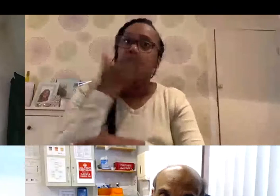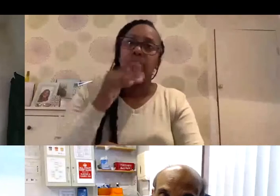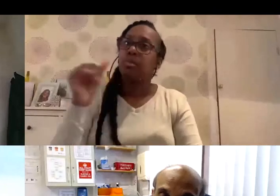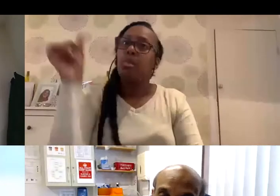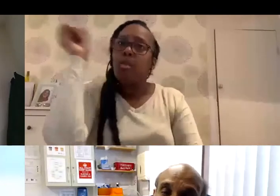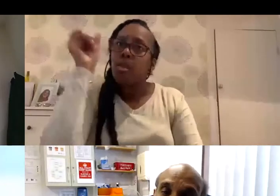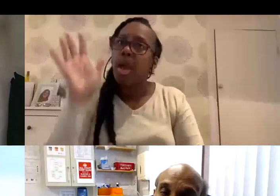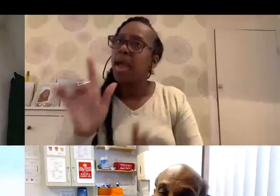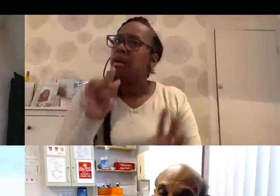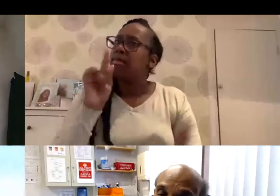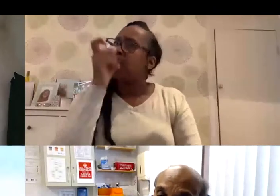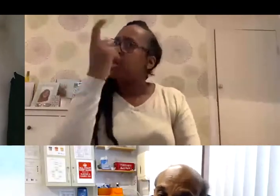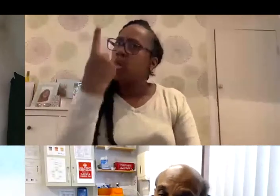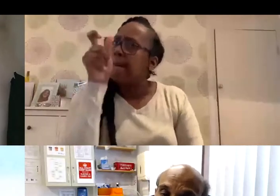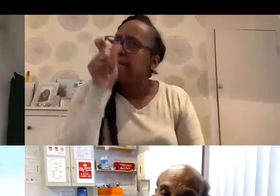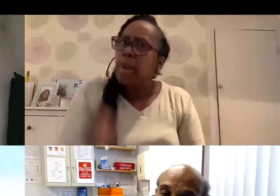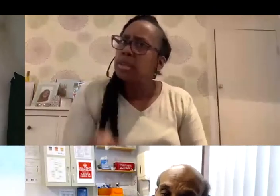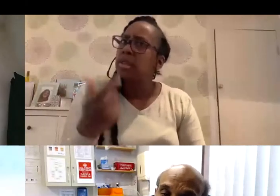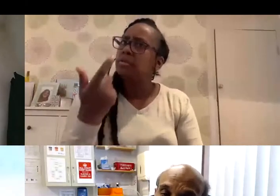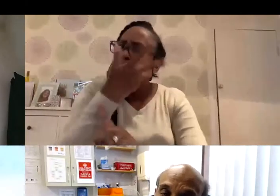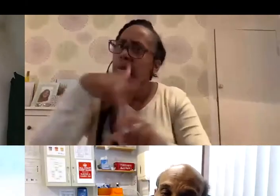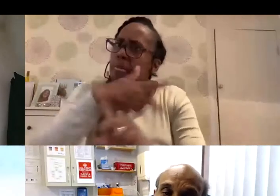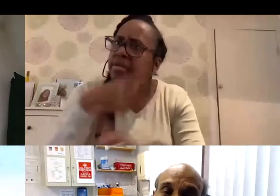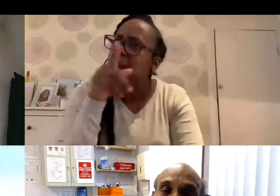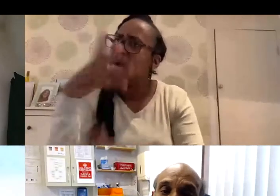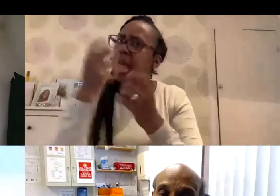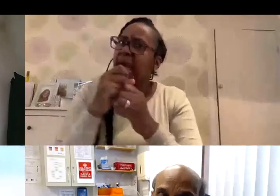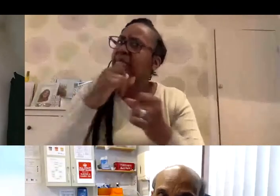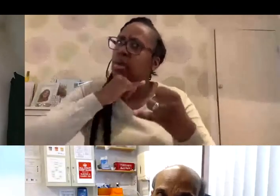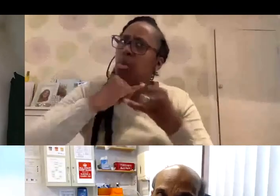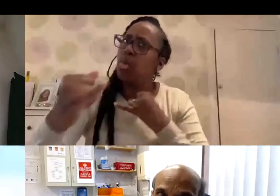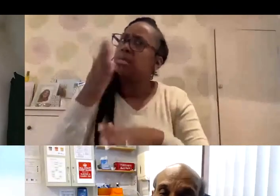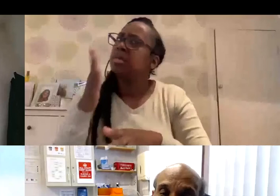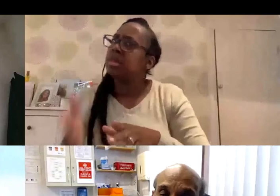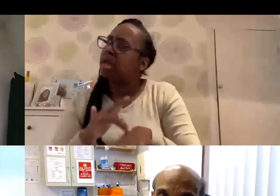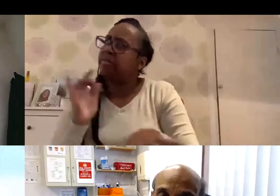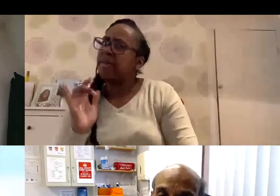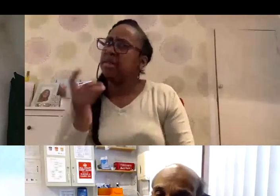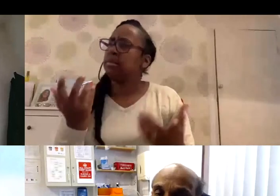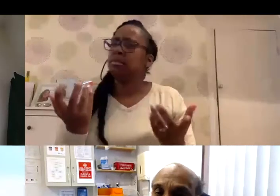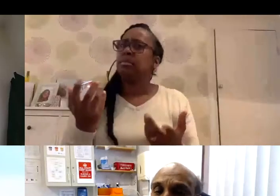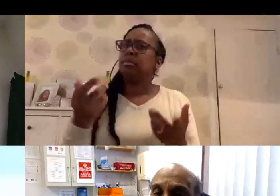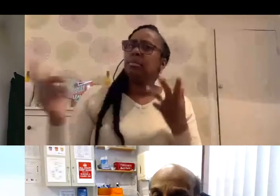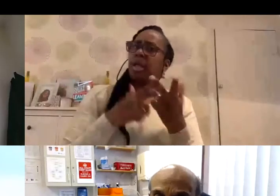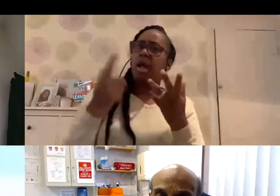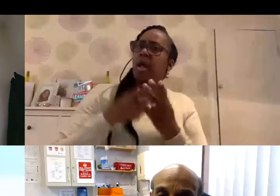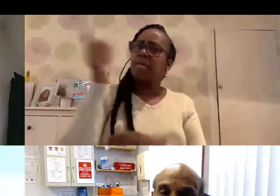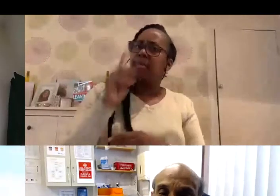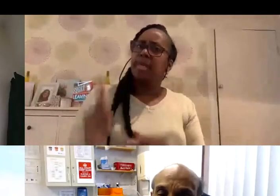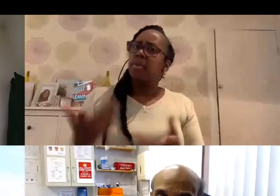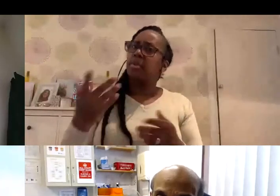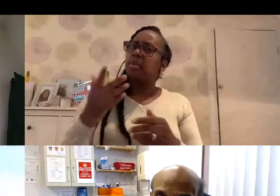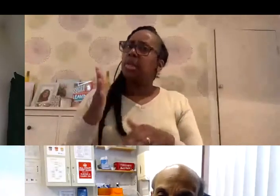particular person of BAME background has had any worse side effects than anybody else. And the